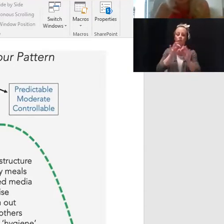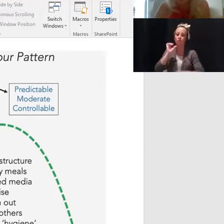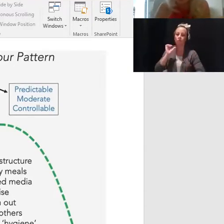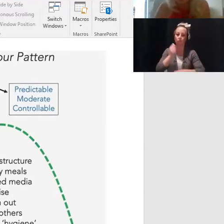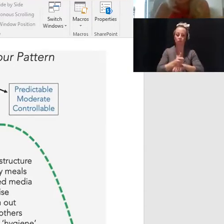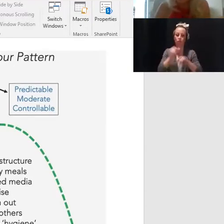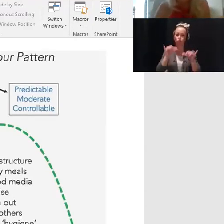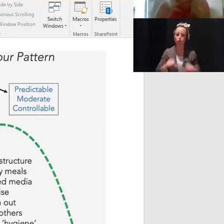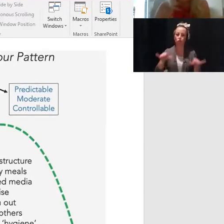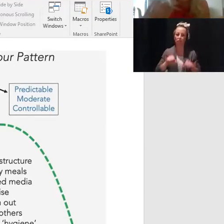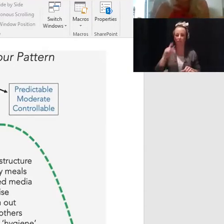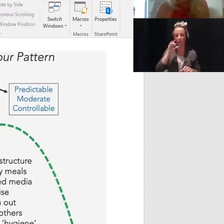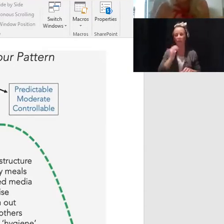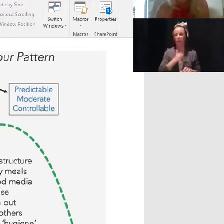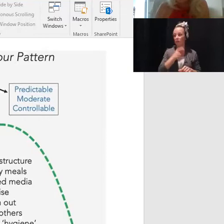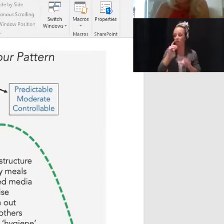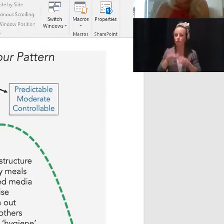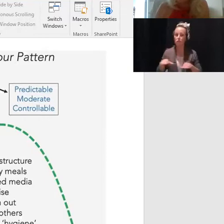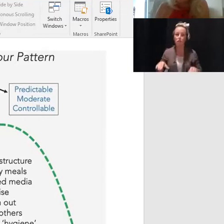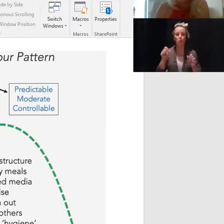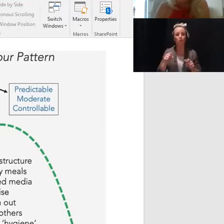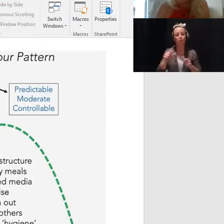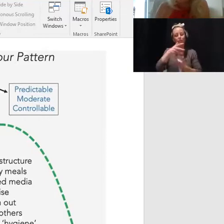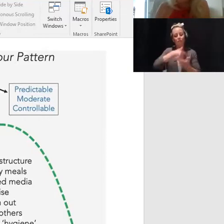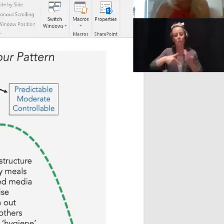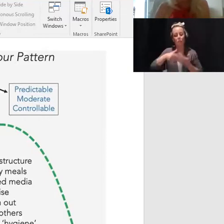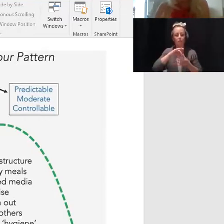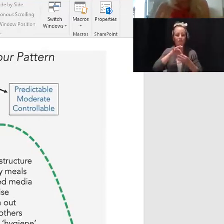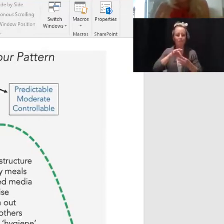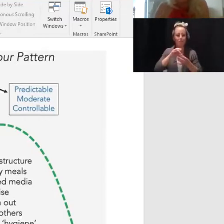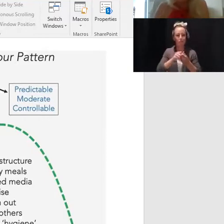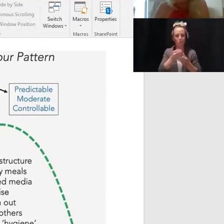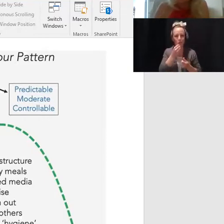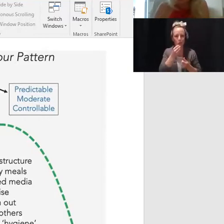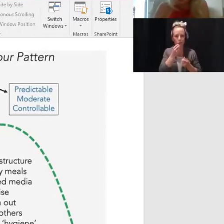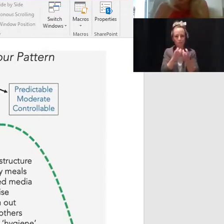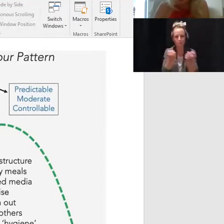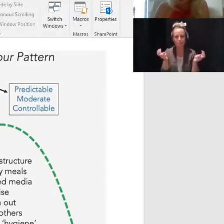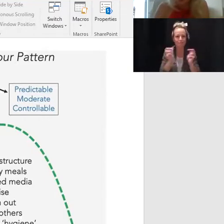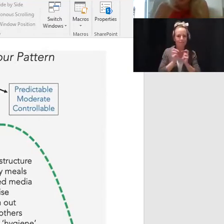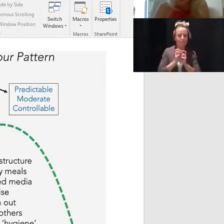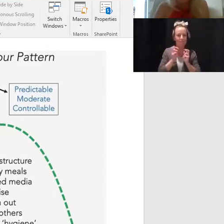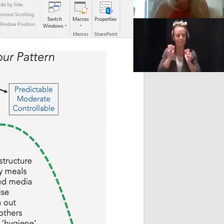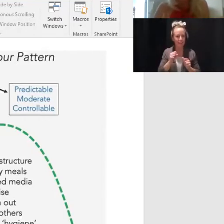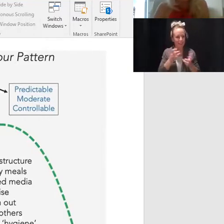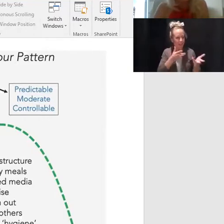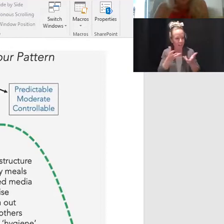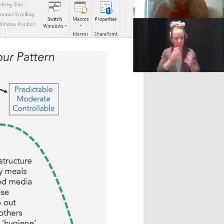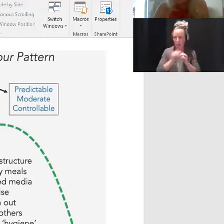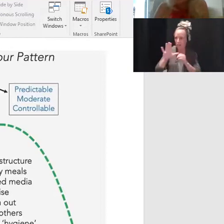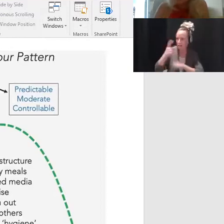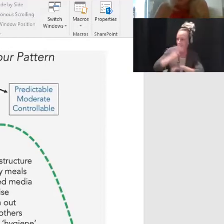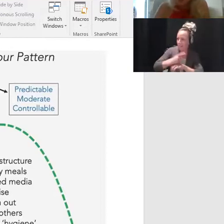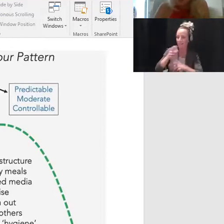for our kids. We can socially connect around food. We can make a point to check in on our days, share